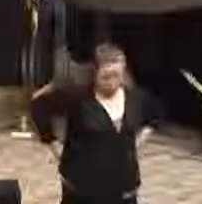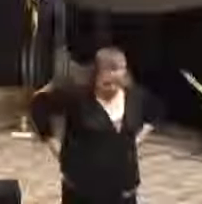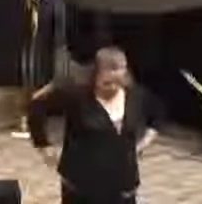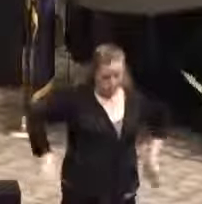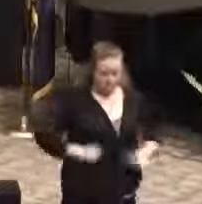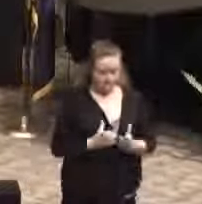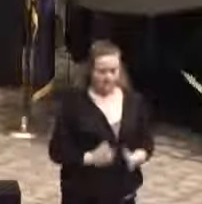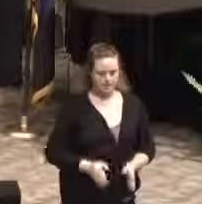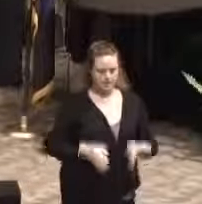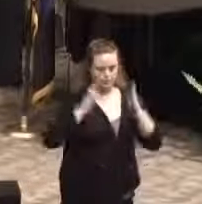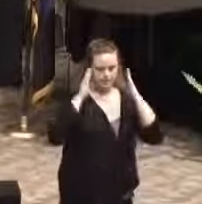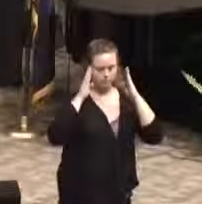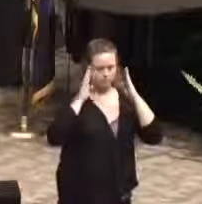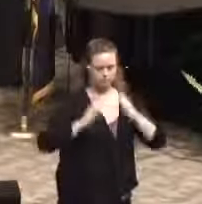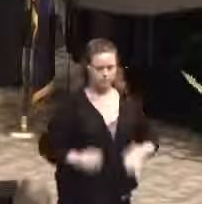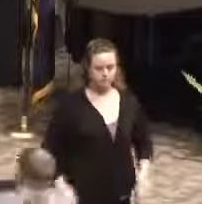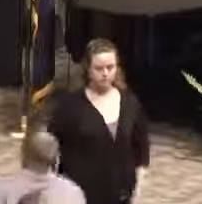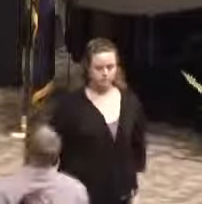Class, attention.